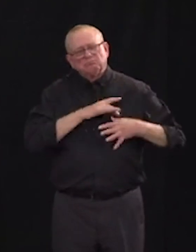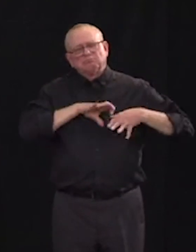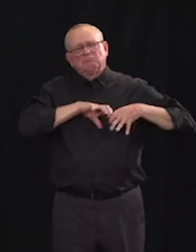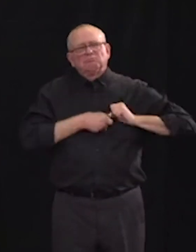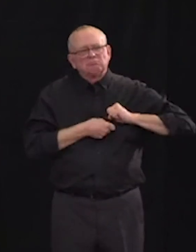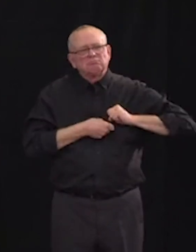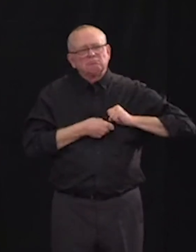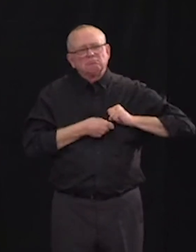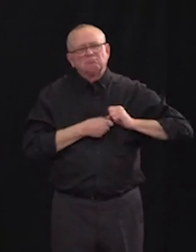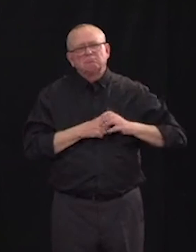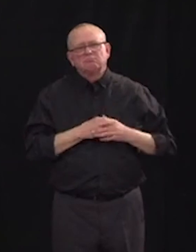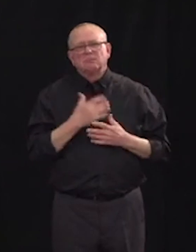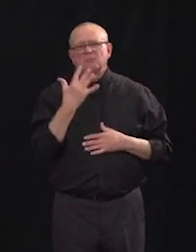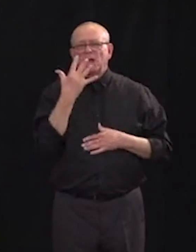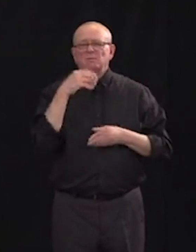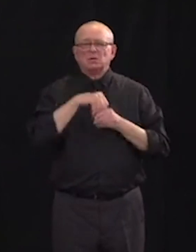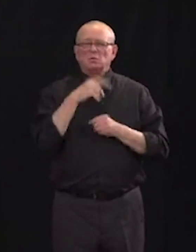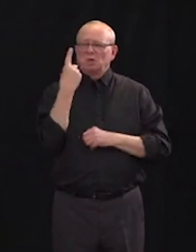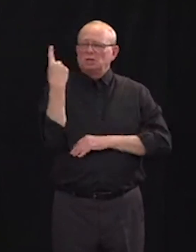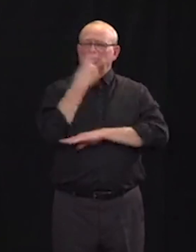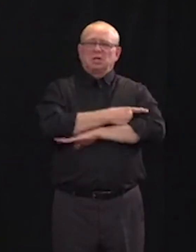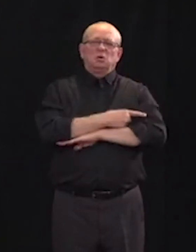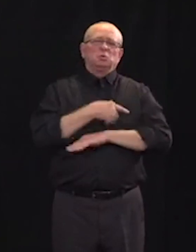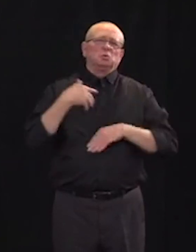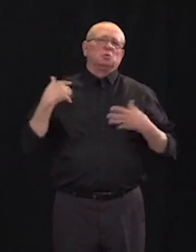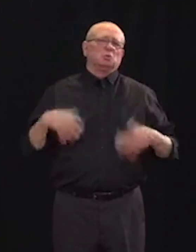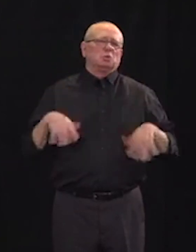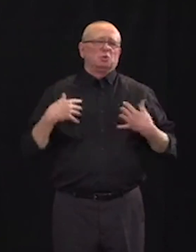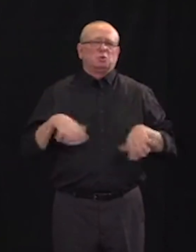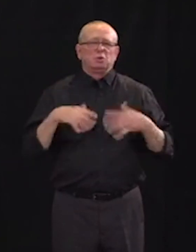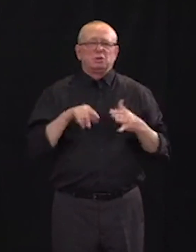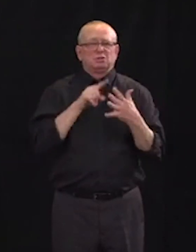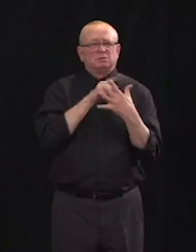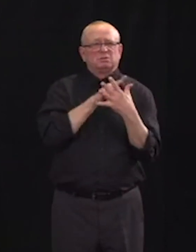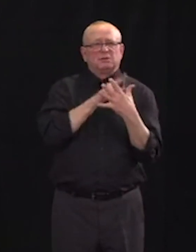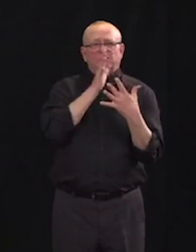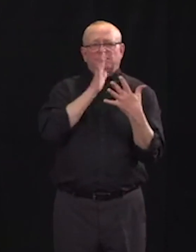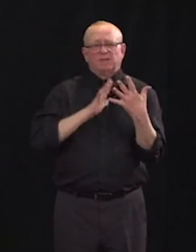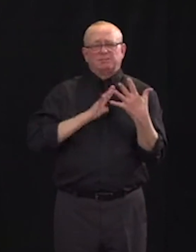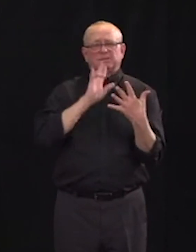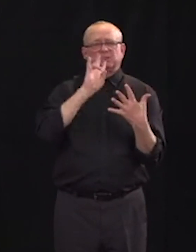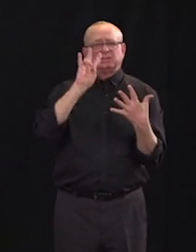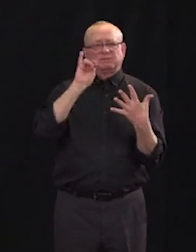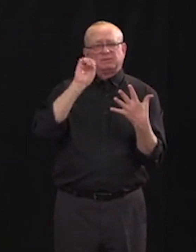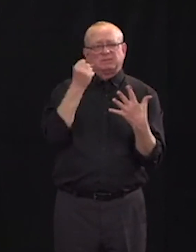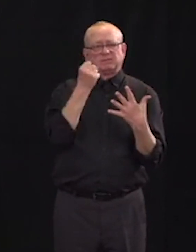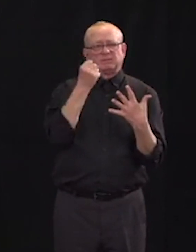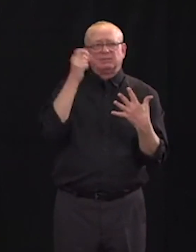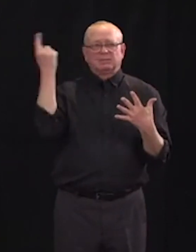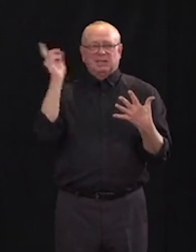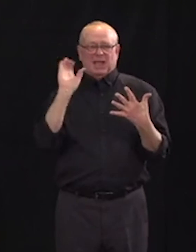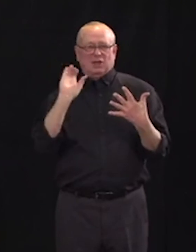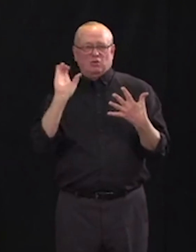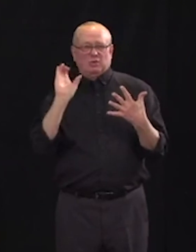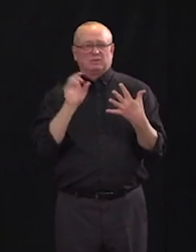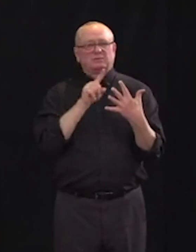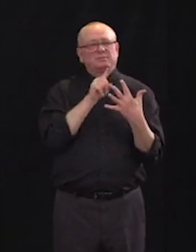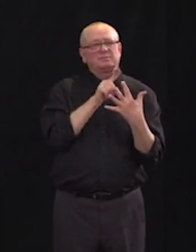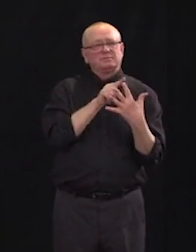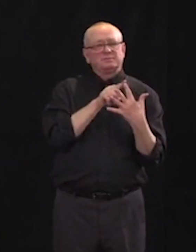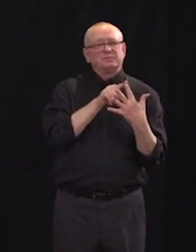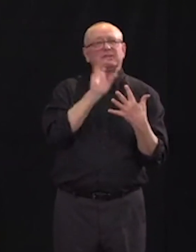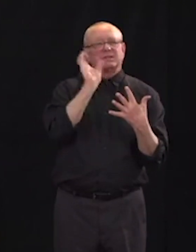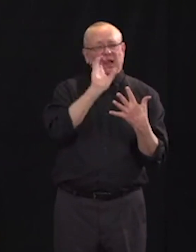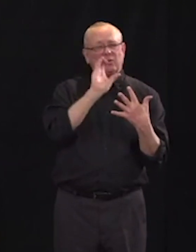So there was a female in her 70s in Calgary, as well as a female in her 50s in Calgary.